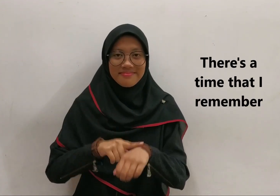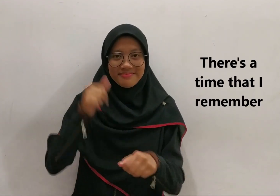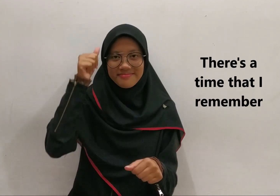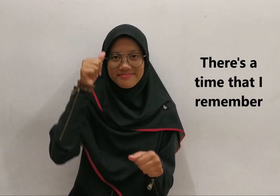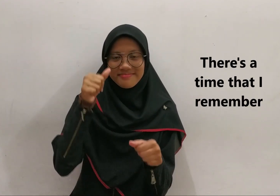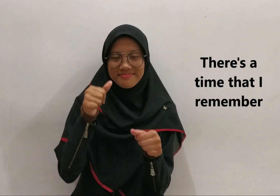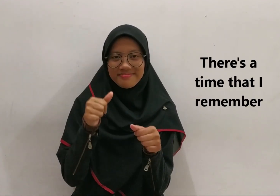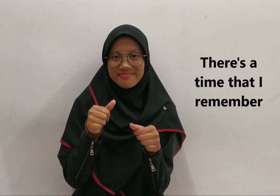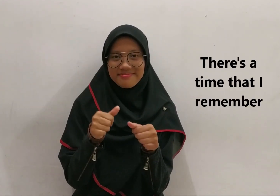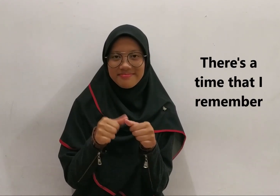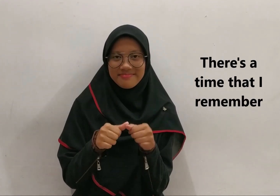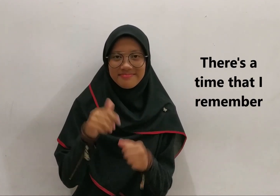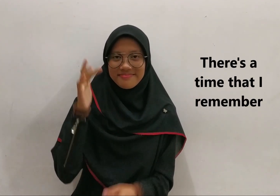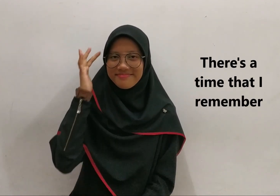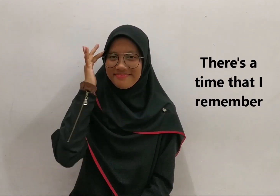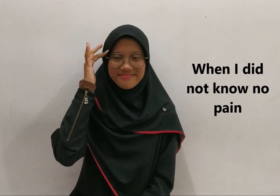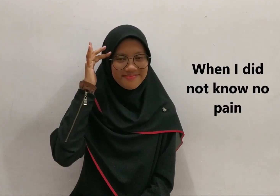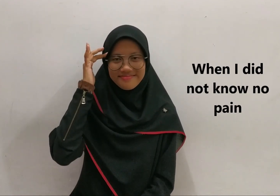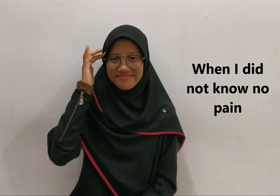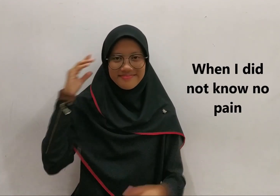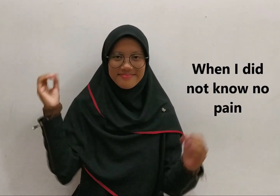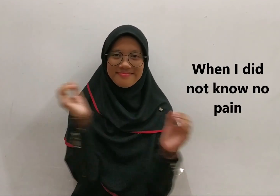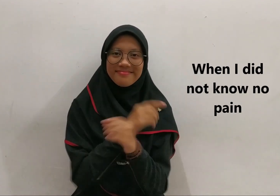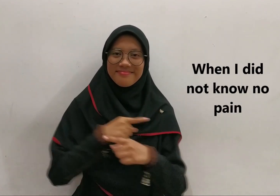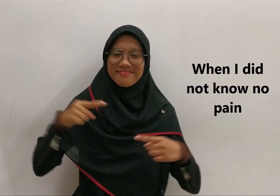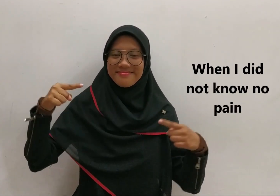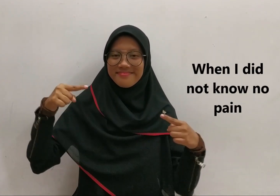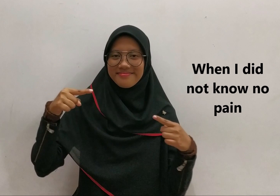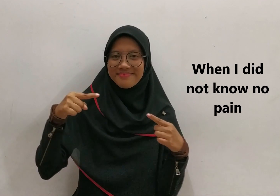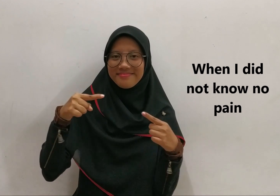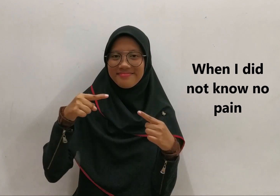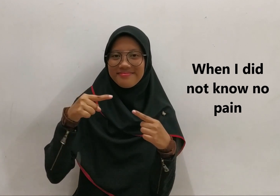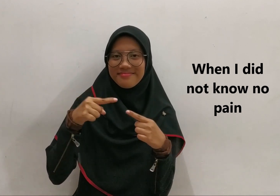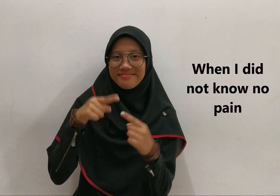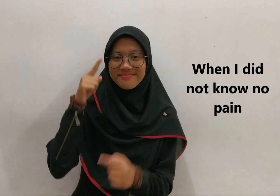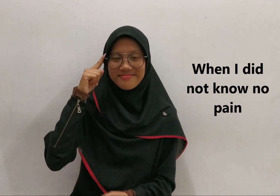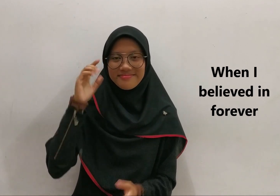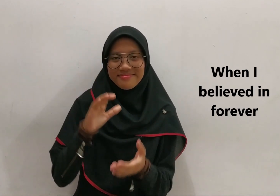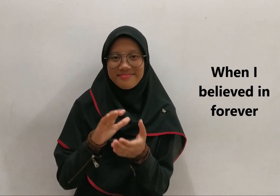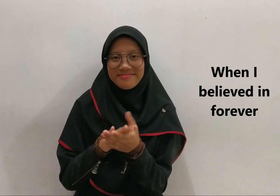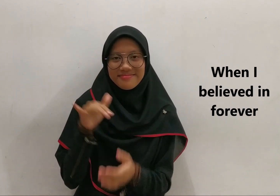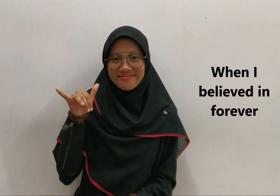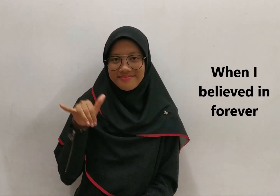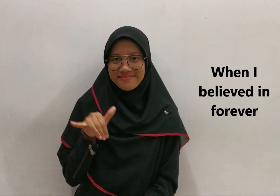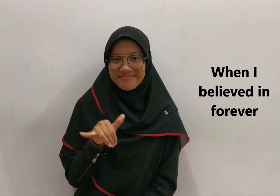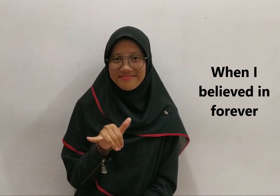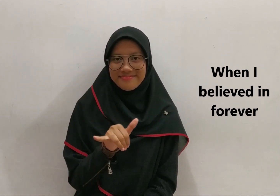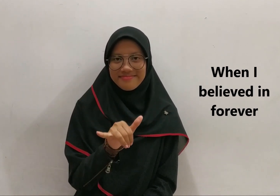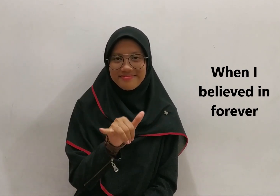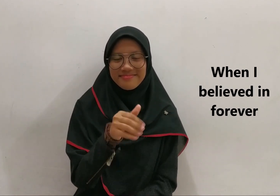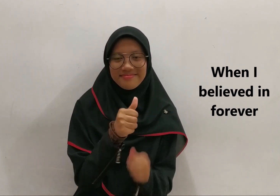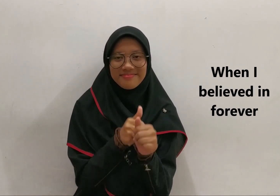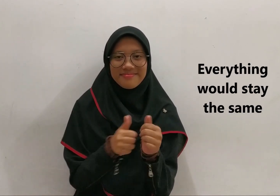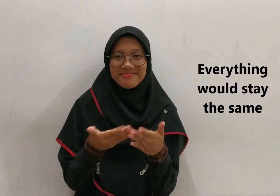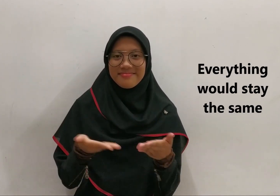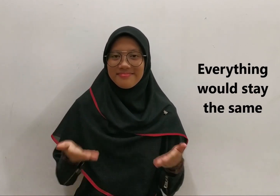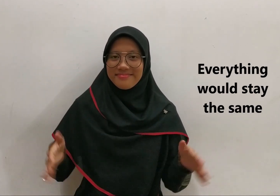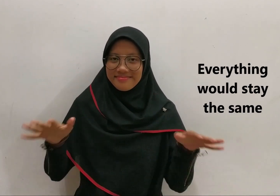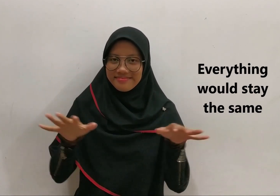I remember When I did not know no pain When I believed in forever And everything would